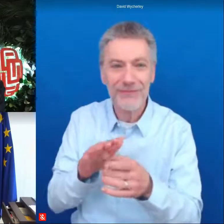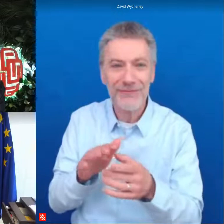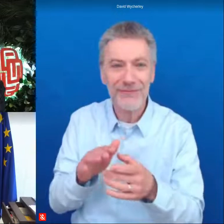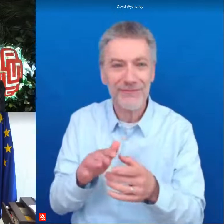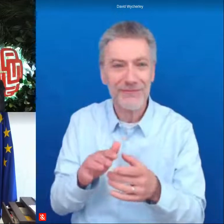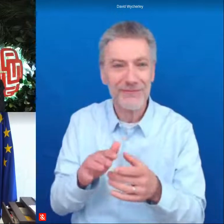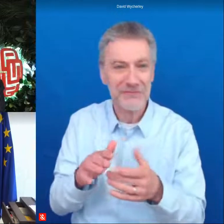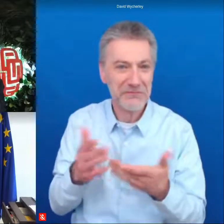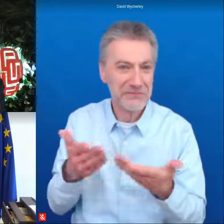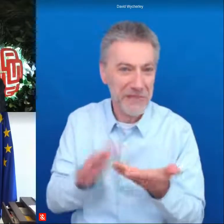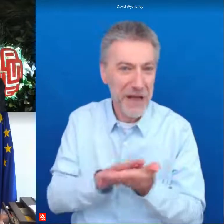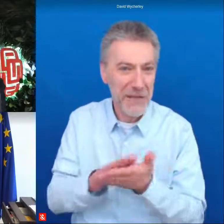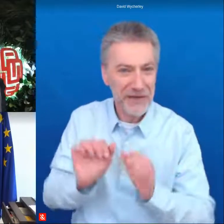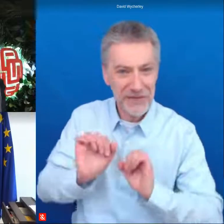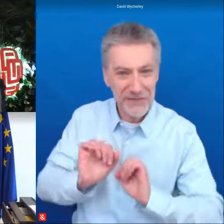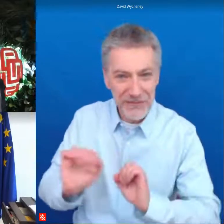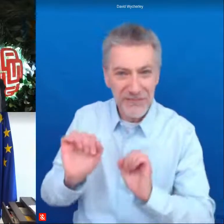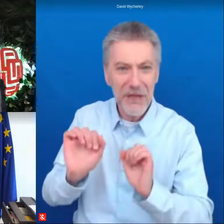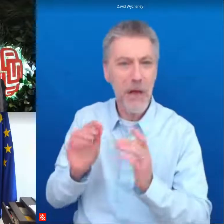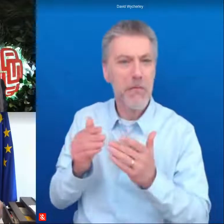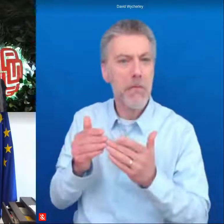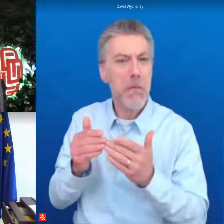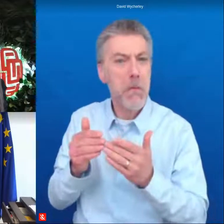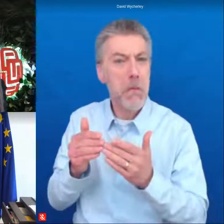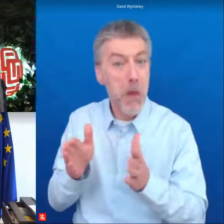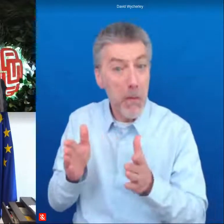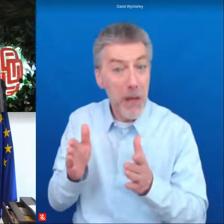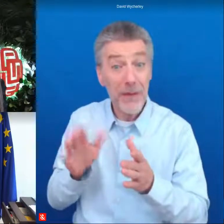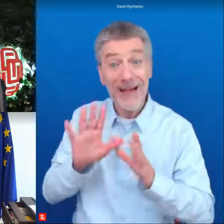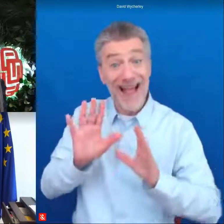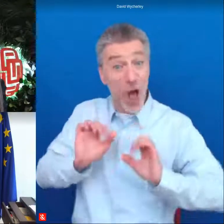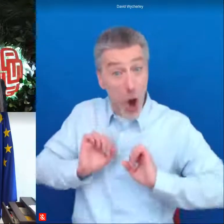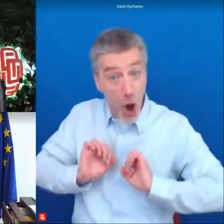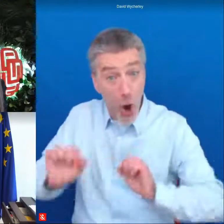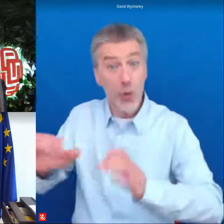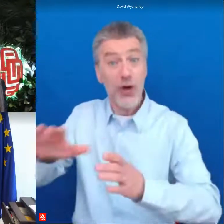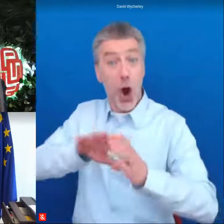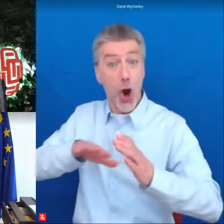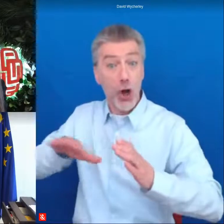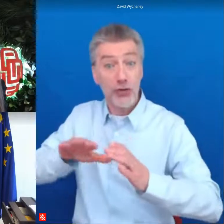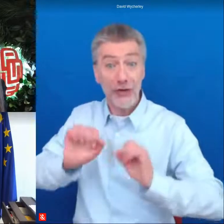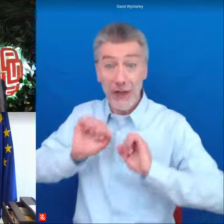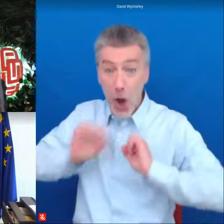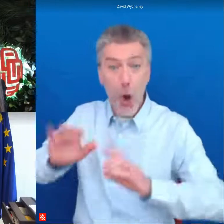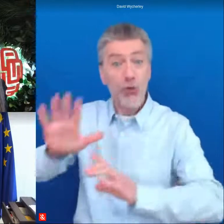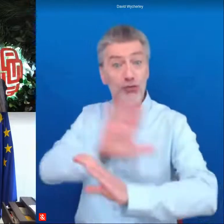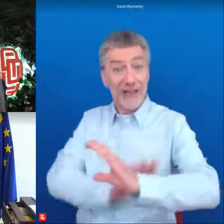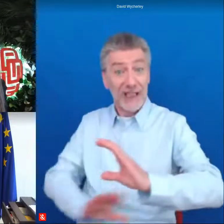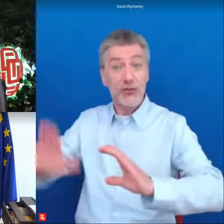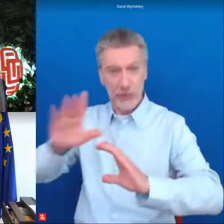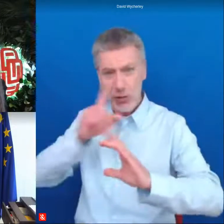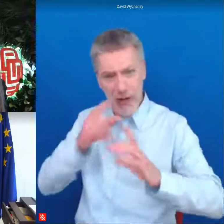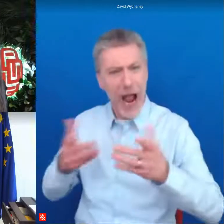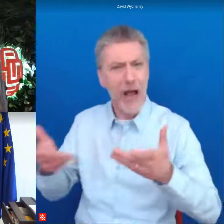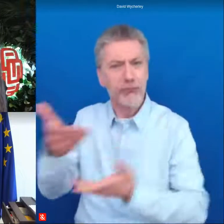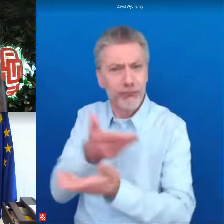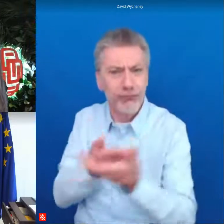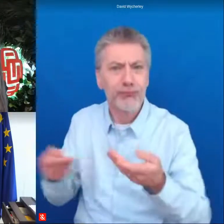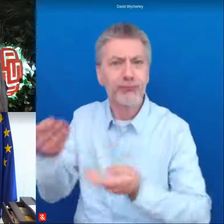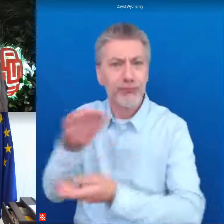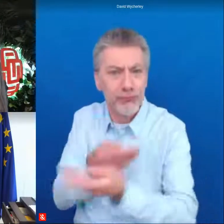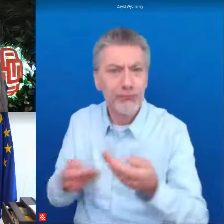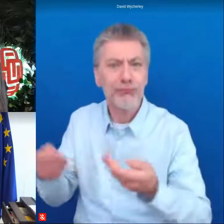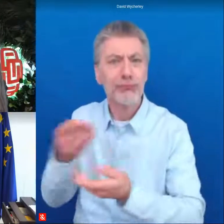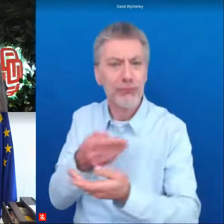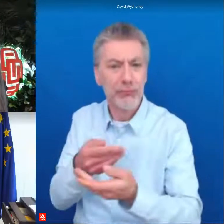the public and for the consumers inside the country or inside the region uh but some of them